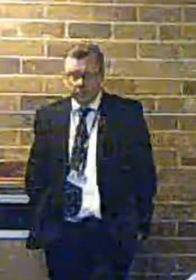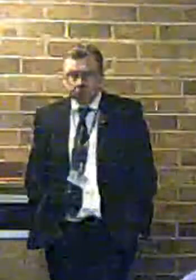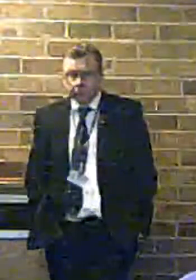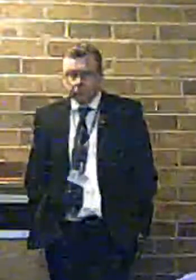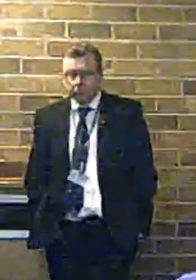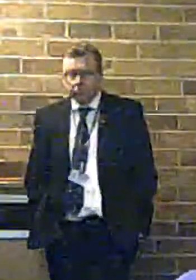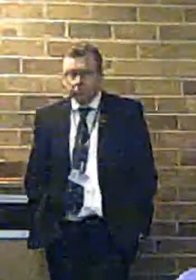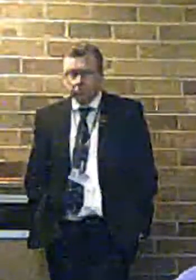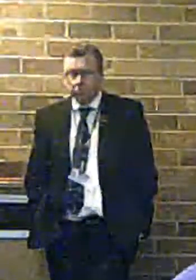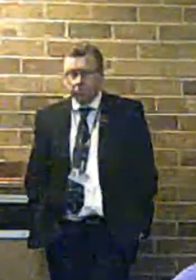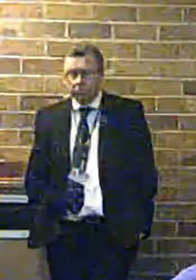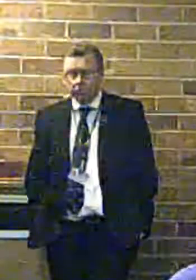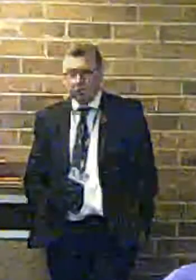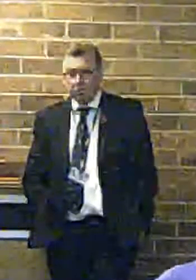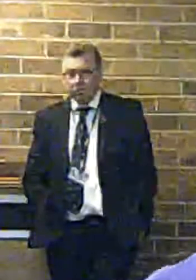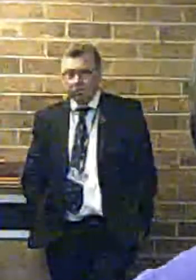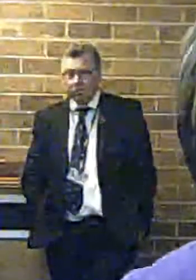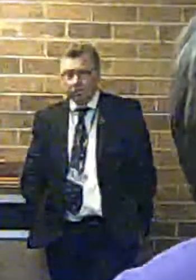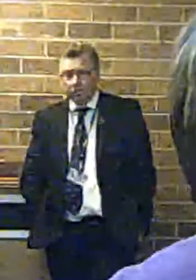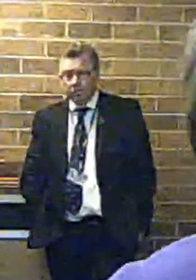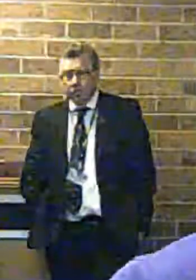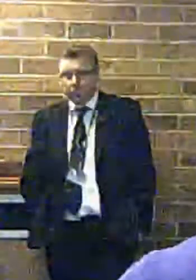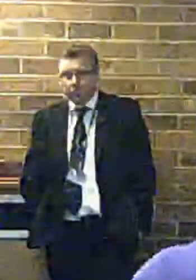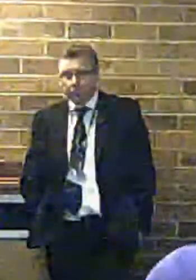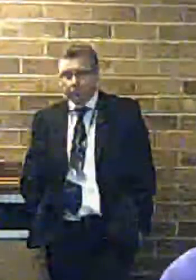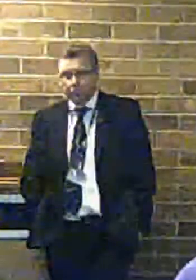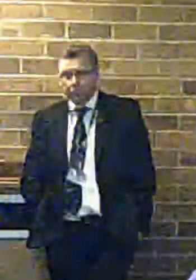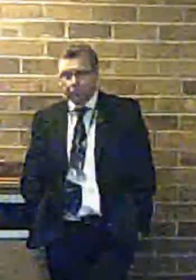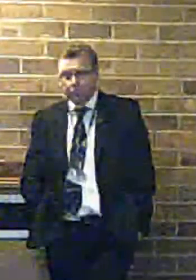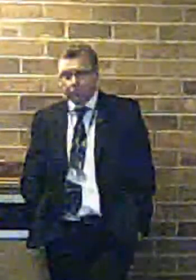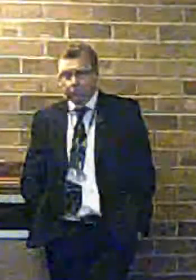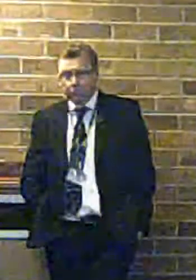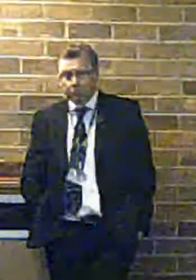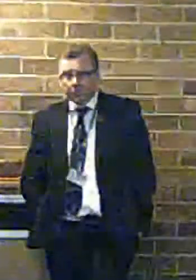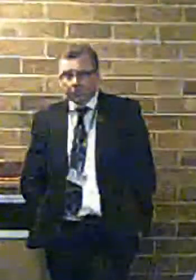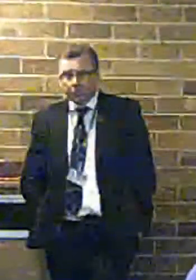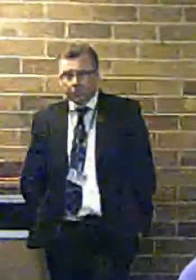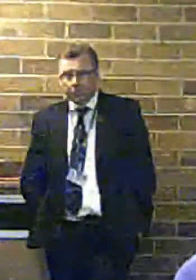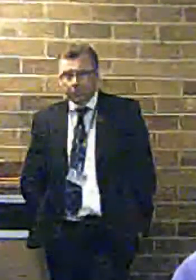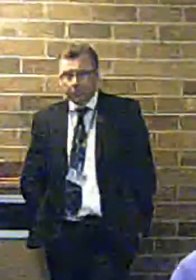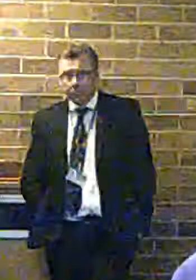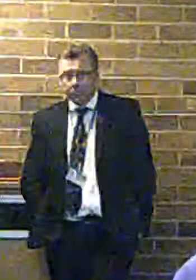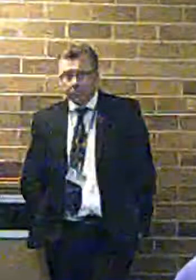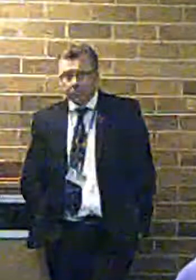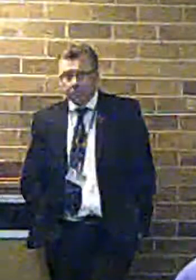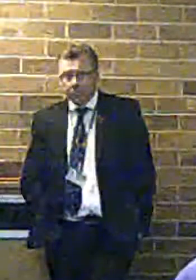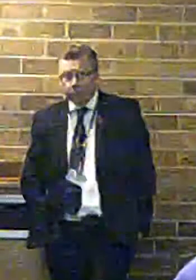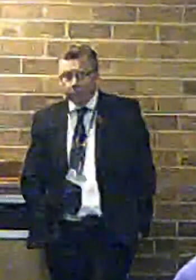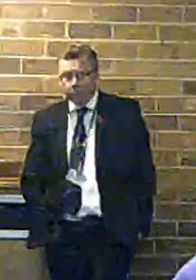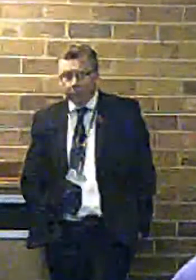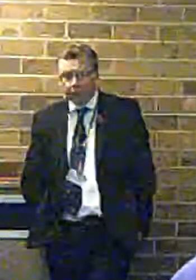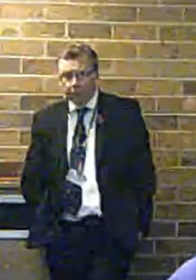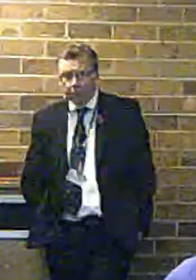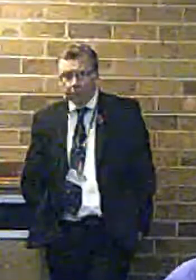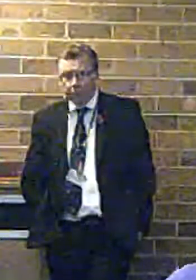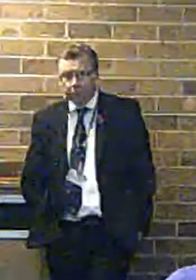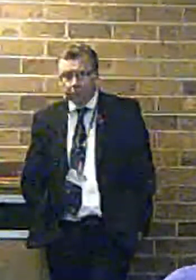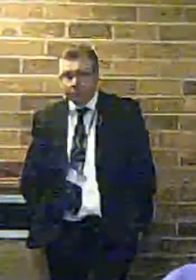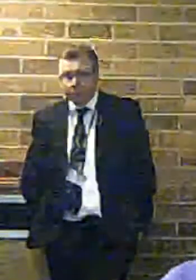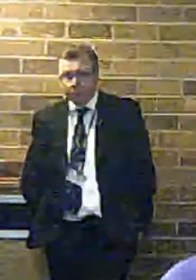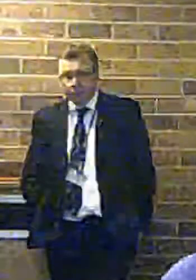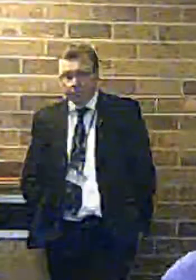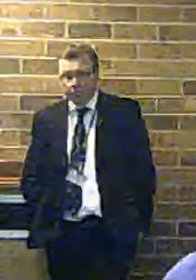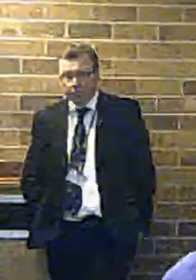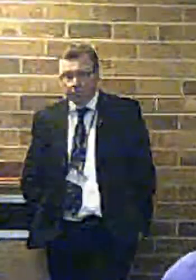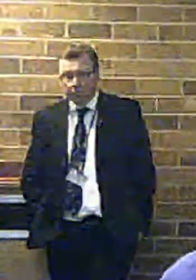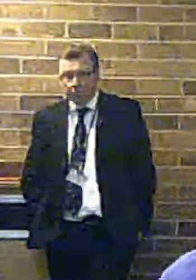people a chance to speak. I want to say first that we're all very glad that we've got a voluntary fire and rescue service. In another